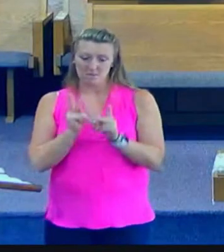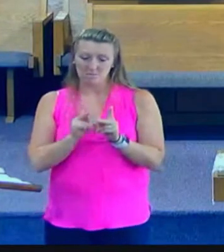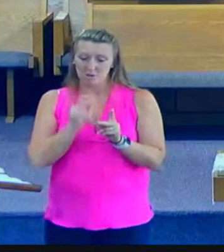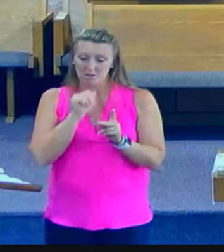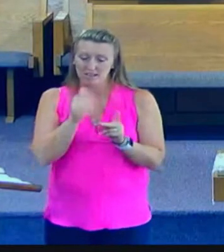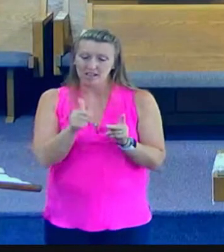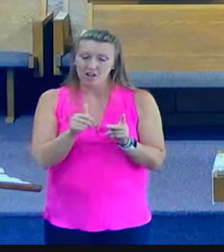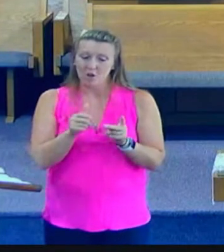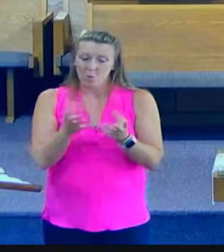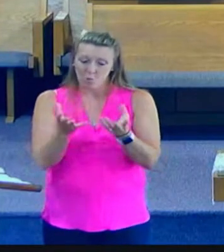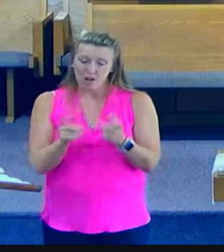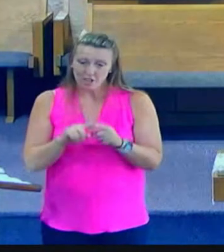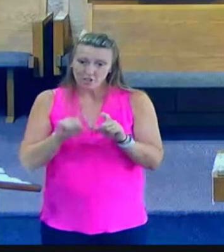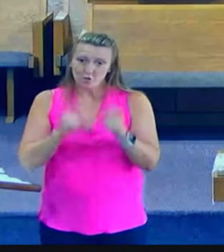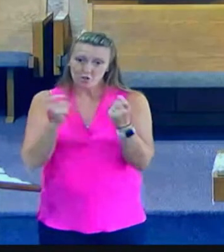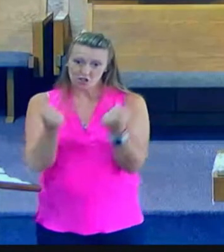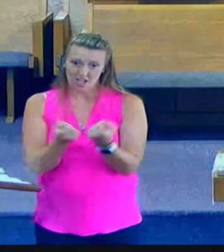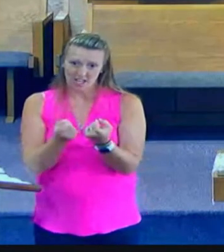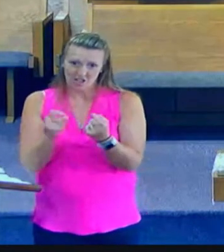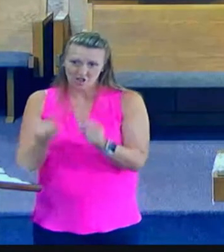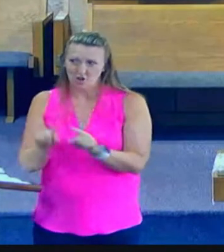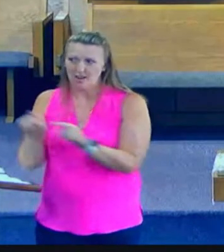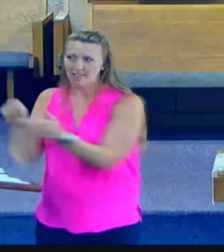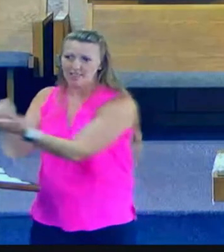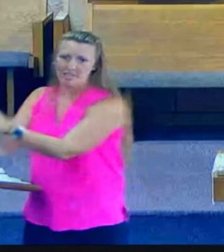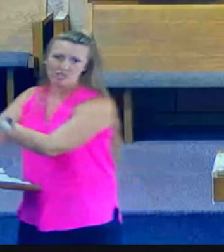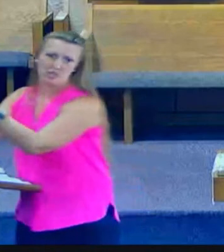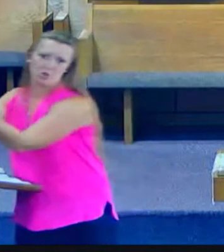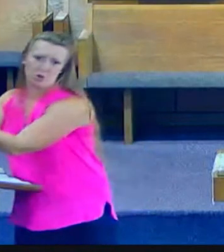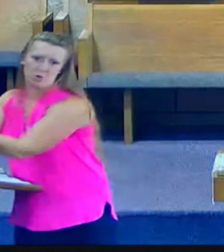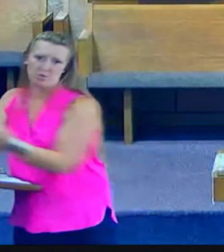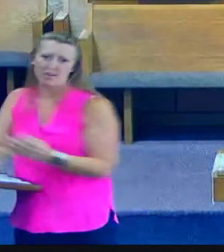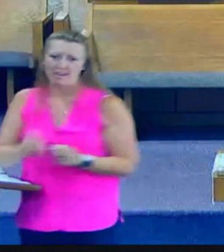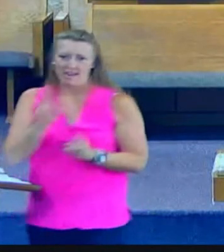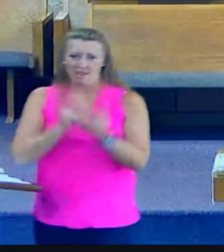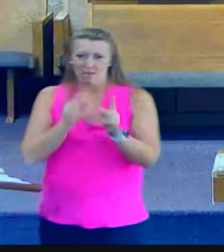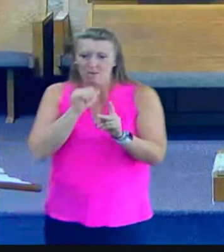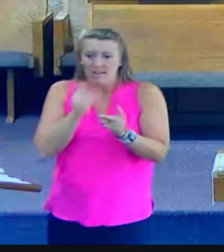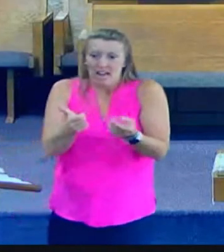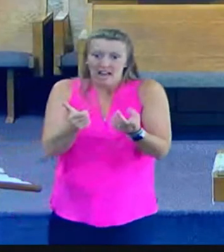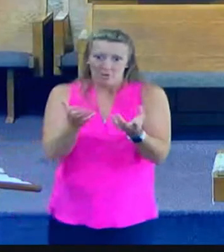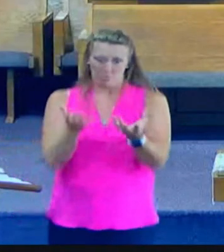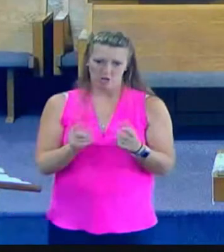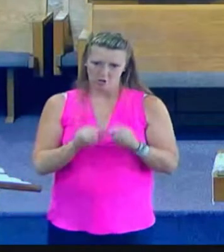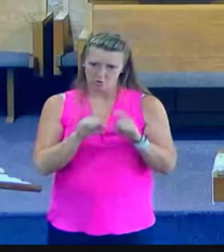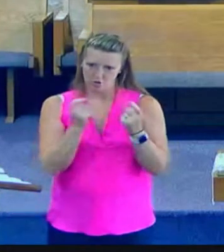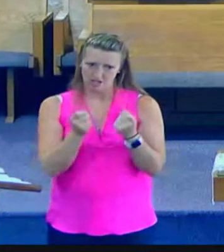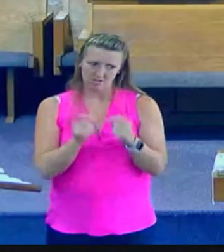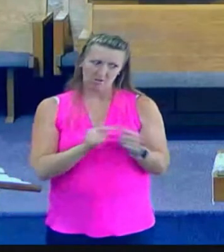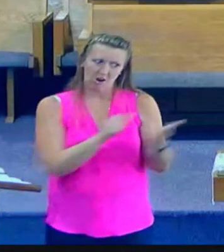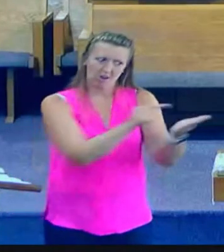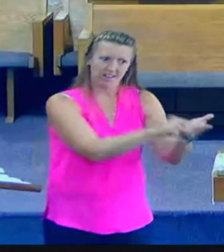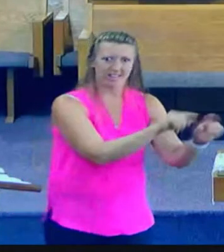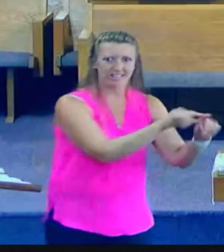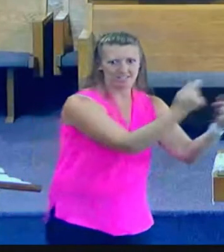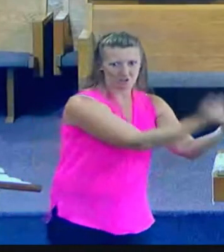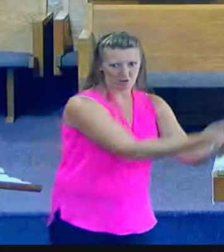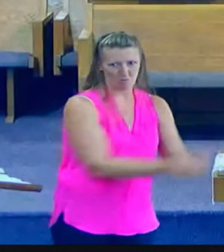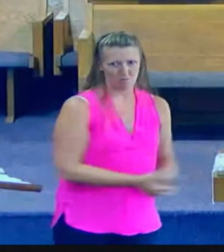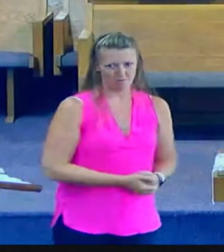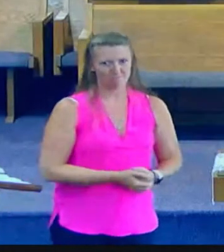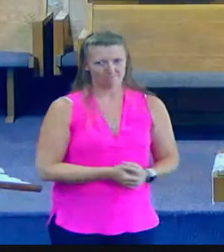son of man must be lifted up that whoever looks at him like the serpent in the wilderness would be healed